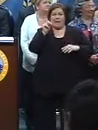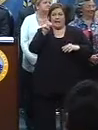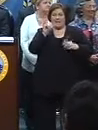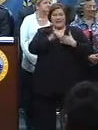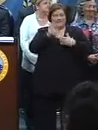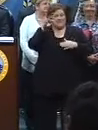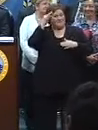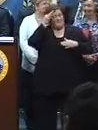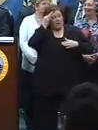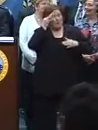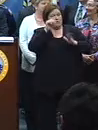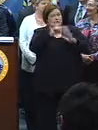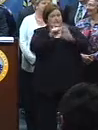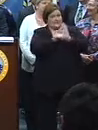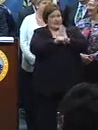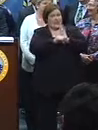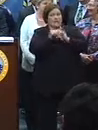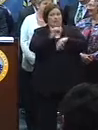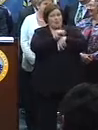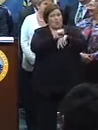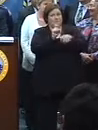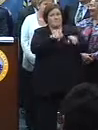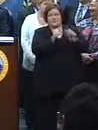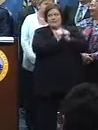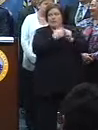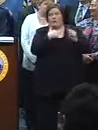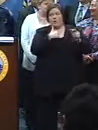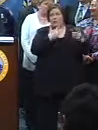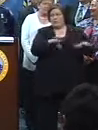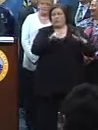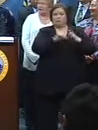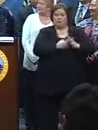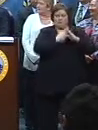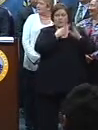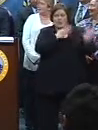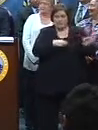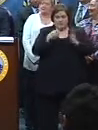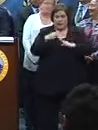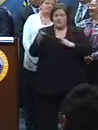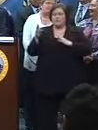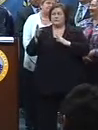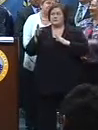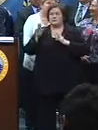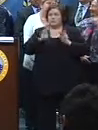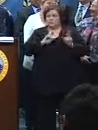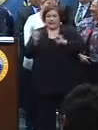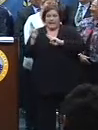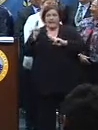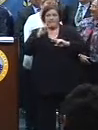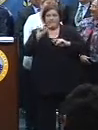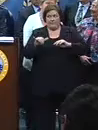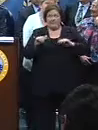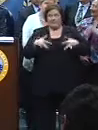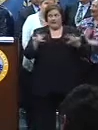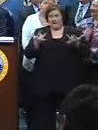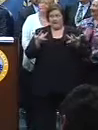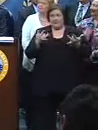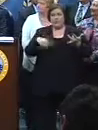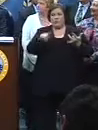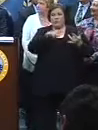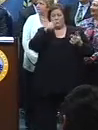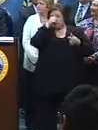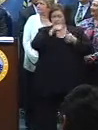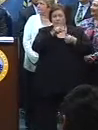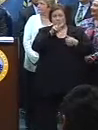state, and local initiative. We've already begun to make the preparations for a very robust presence that is going to be, for those of you that